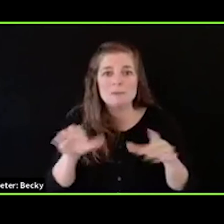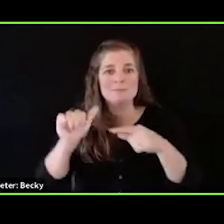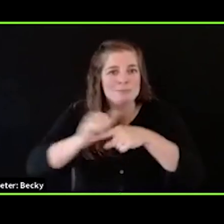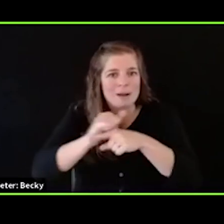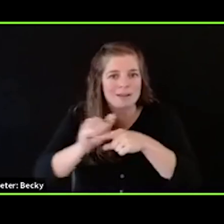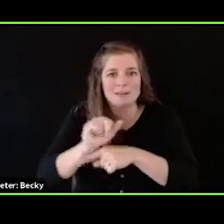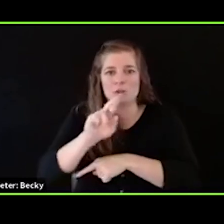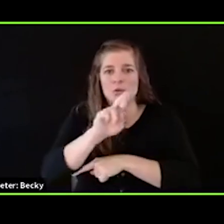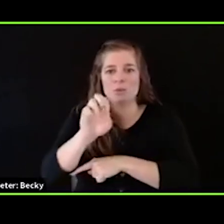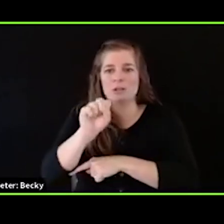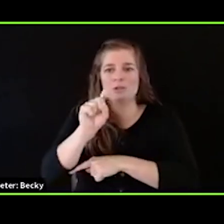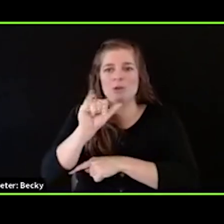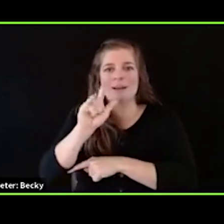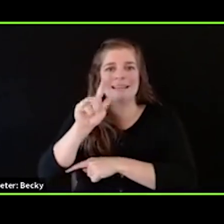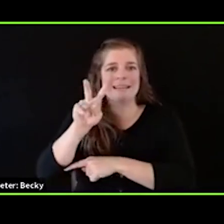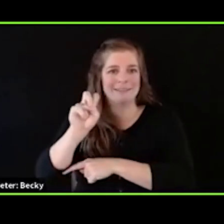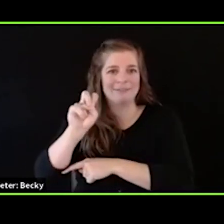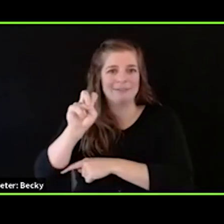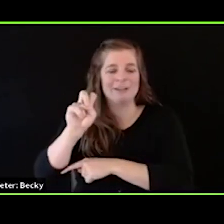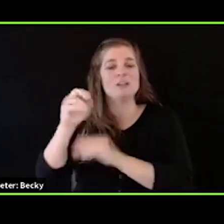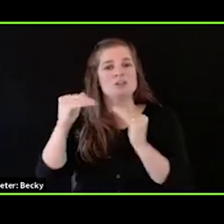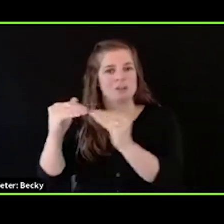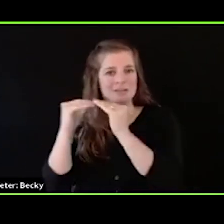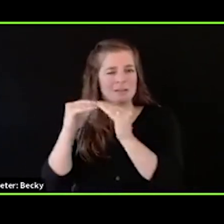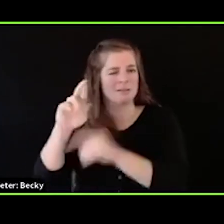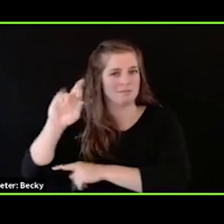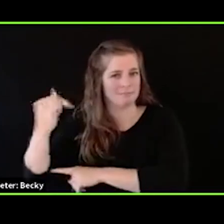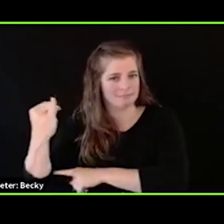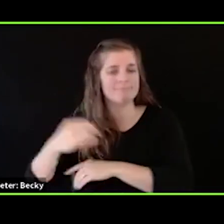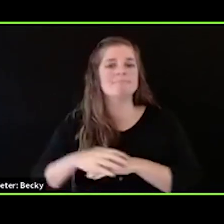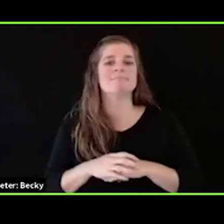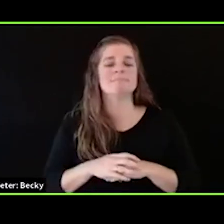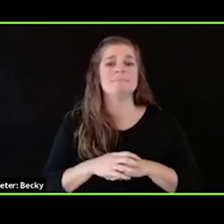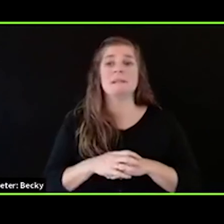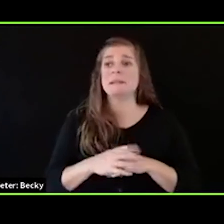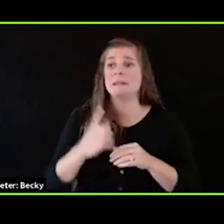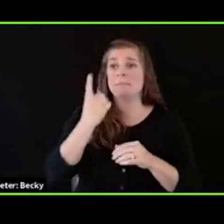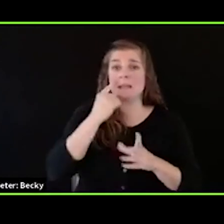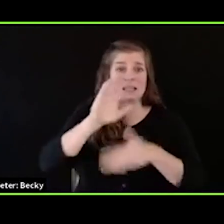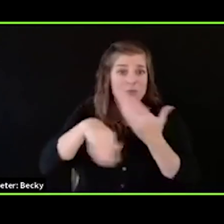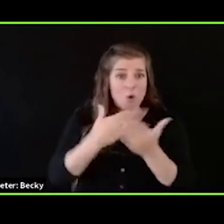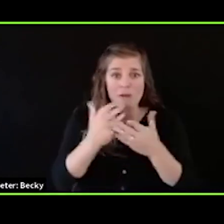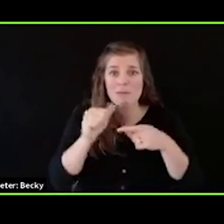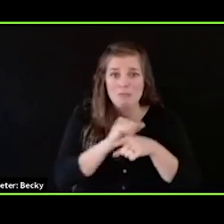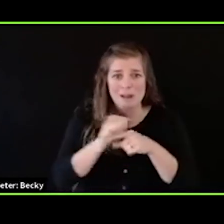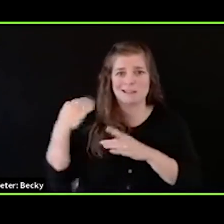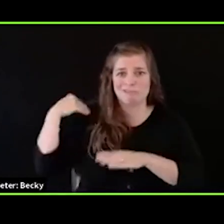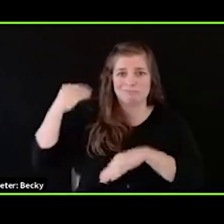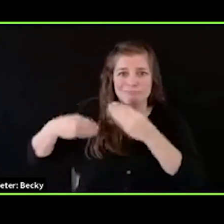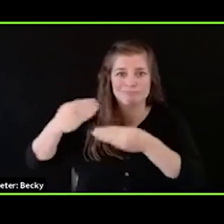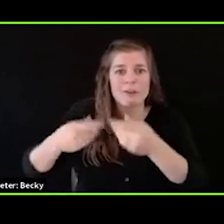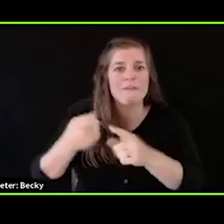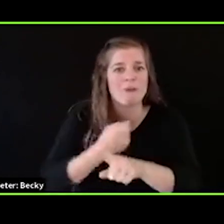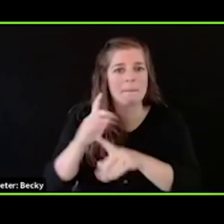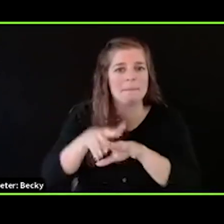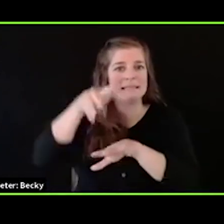of the wisdom that I have because of this now and the experiences and the practices come from indigenous people, I must also take a